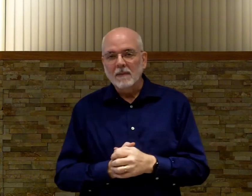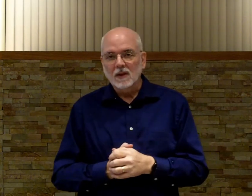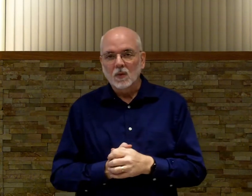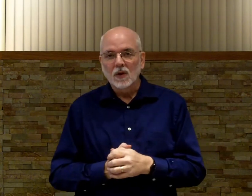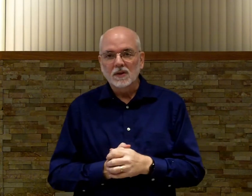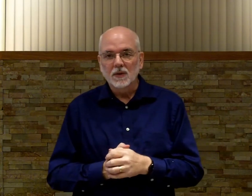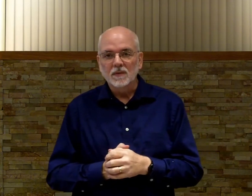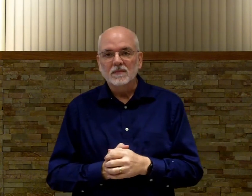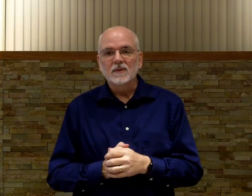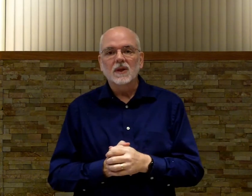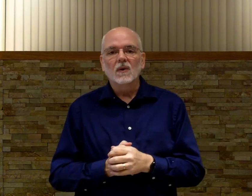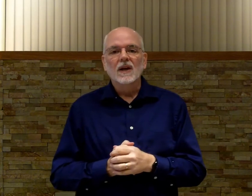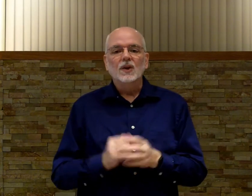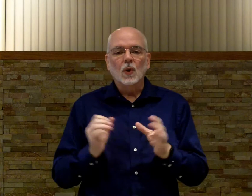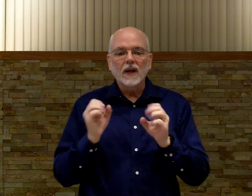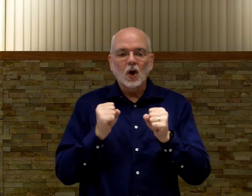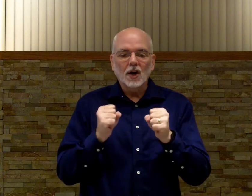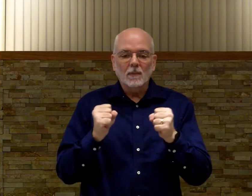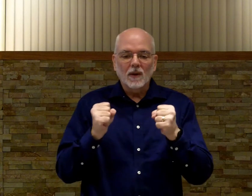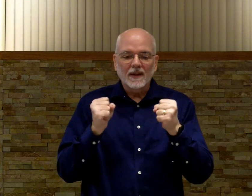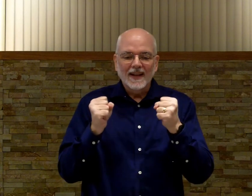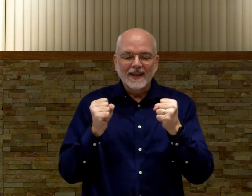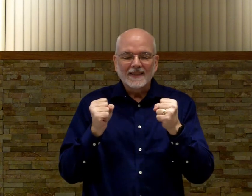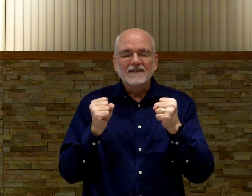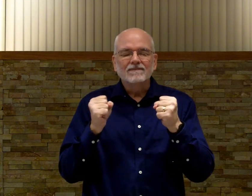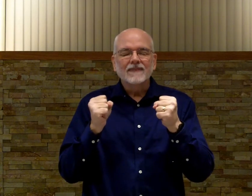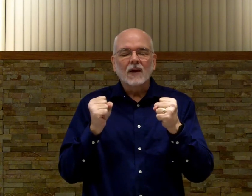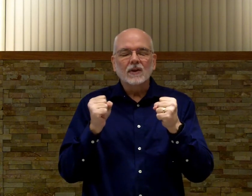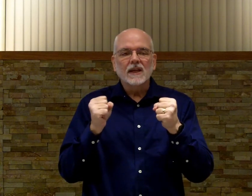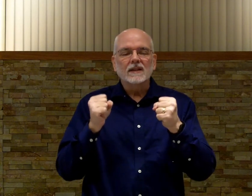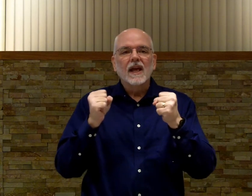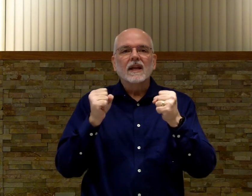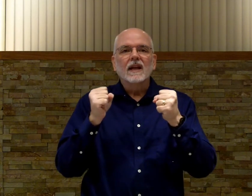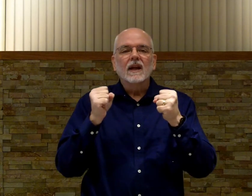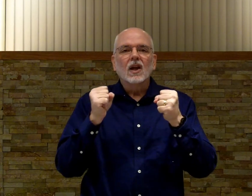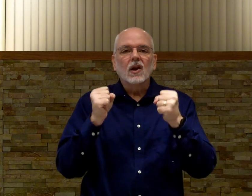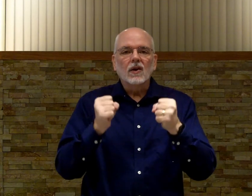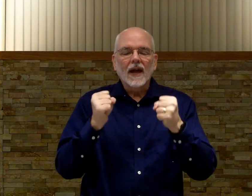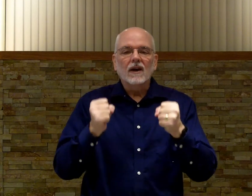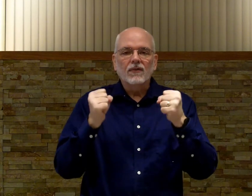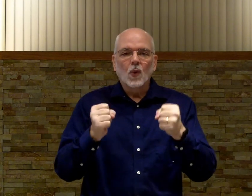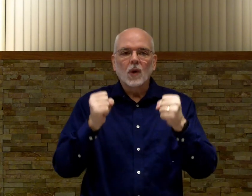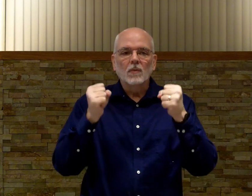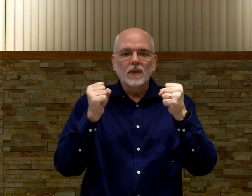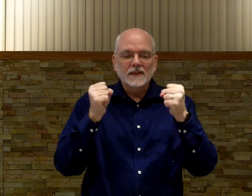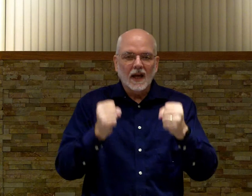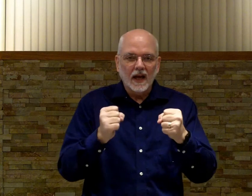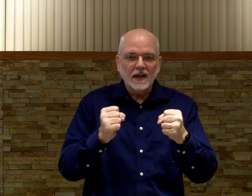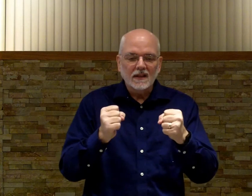to make the words, too. So, don't get caught up on, how do want to say this? Learn how to form the signs.